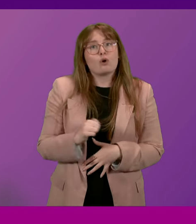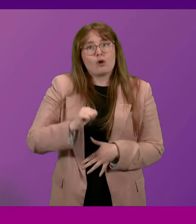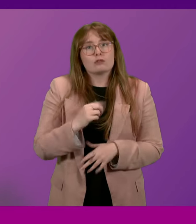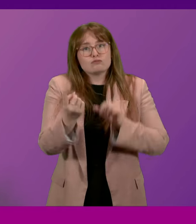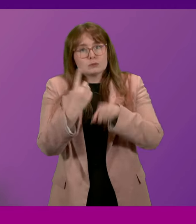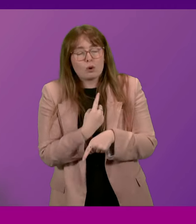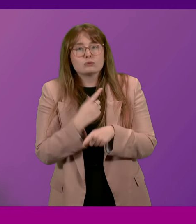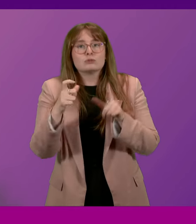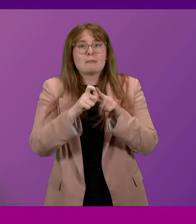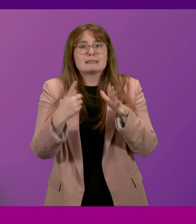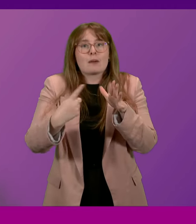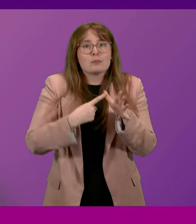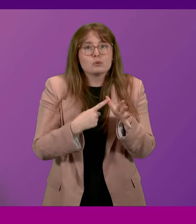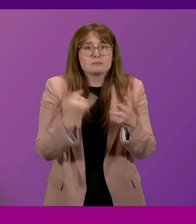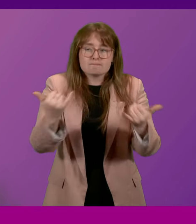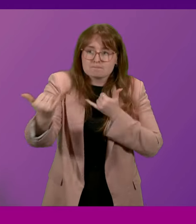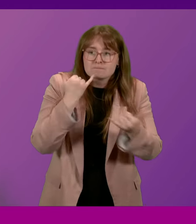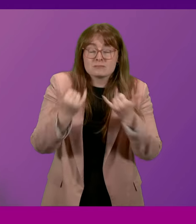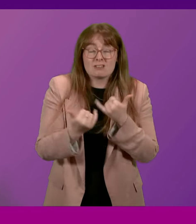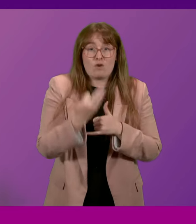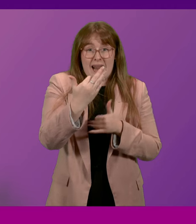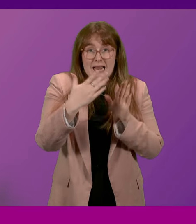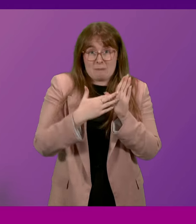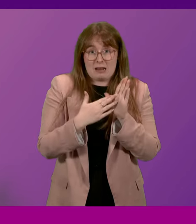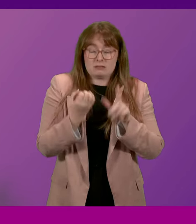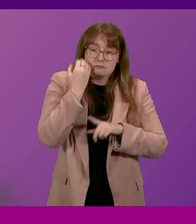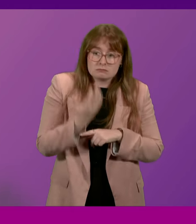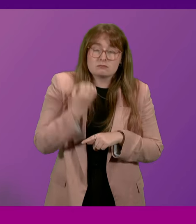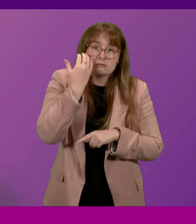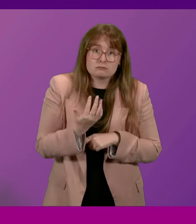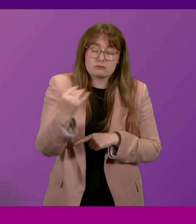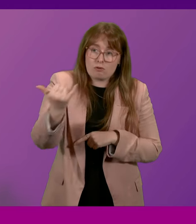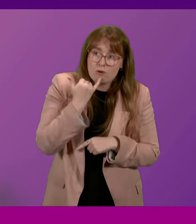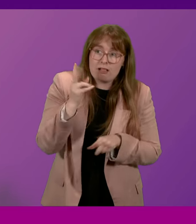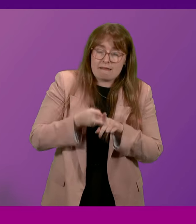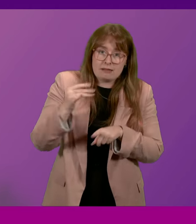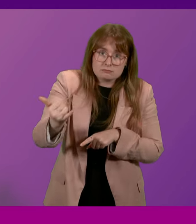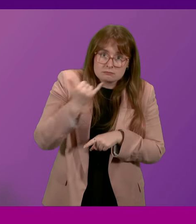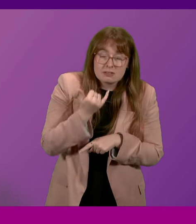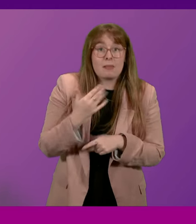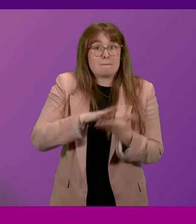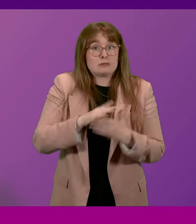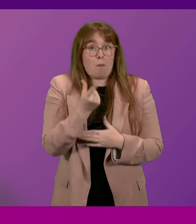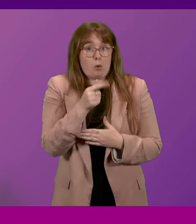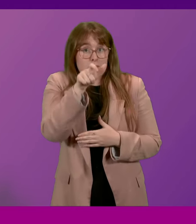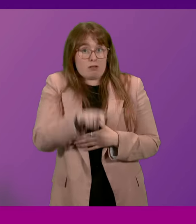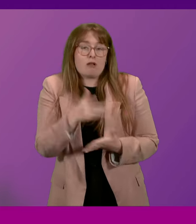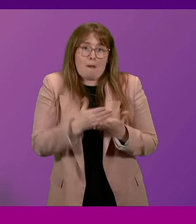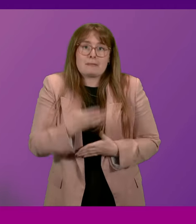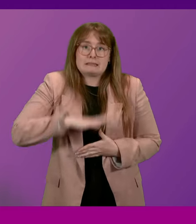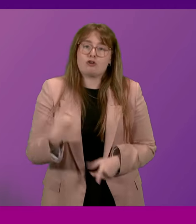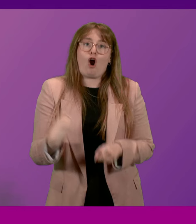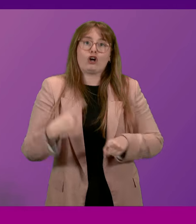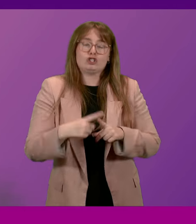domestic abuse calls every nine minutes. That's every nine minutes a potential victim is in need of